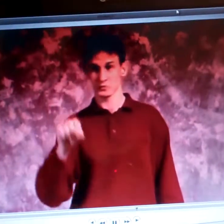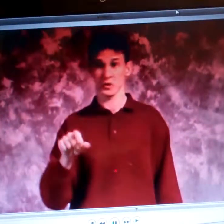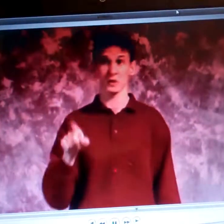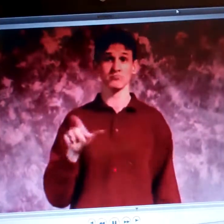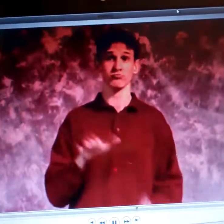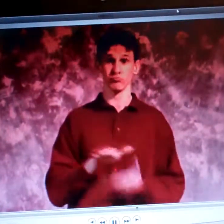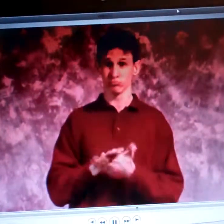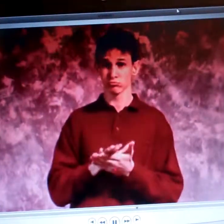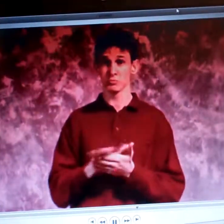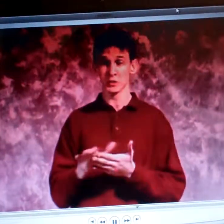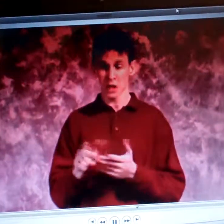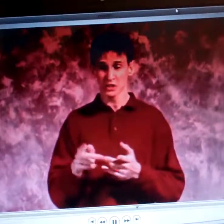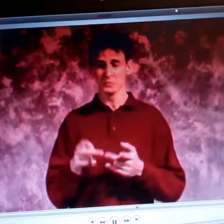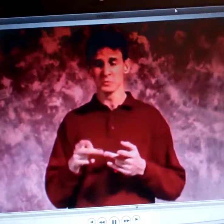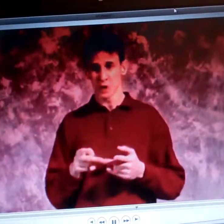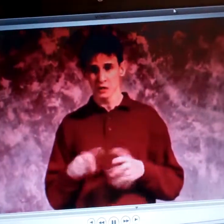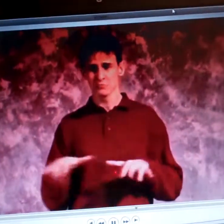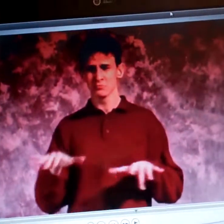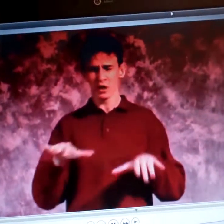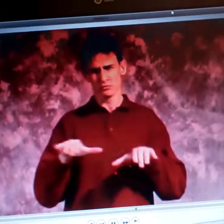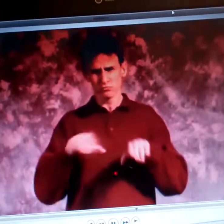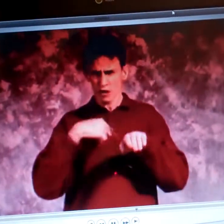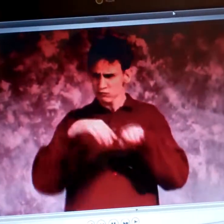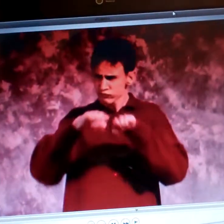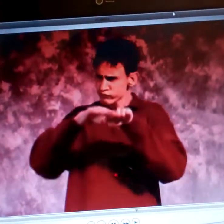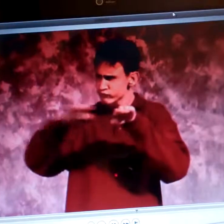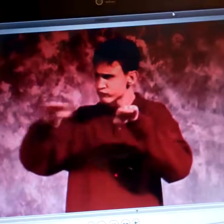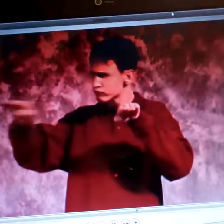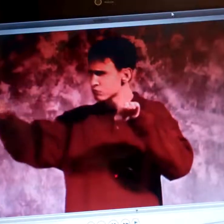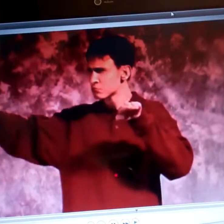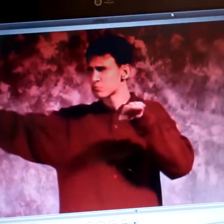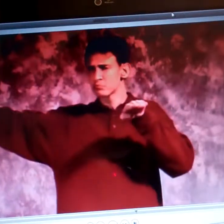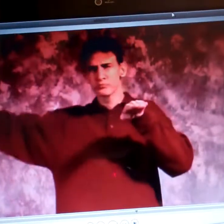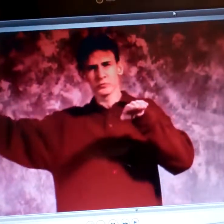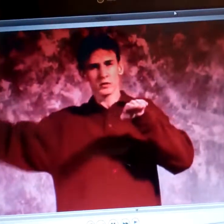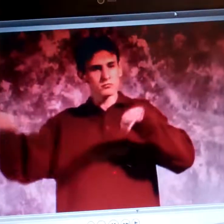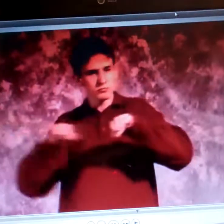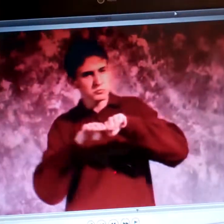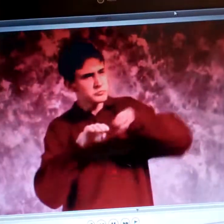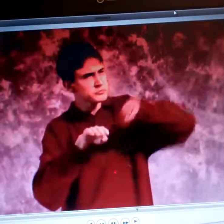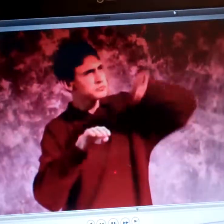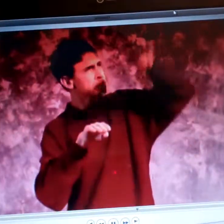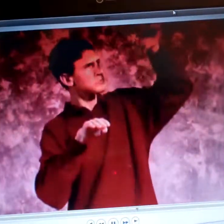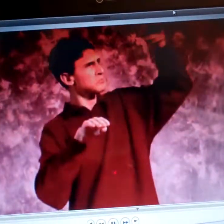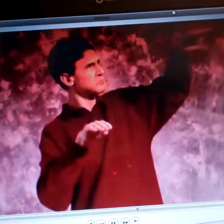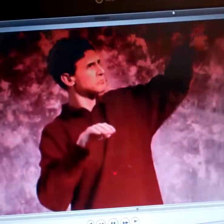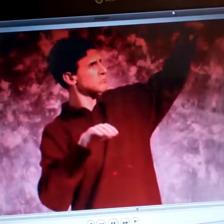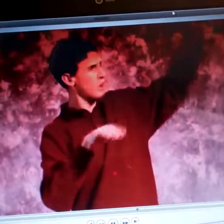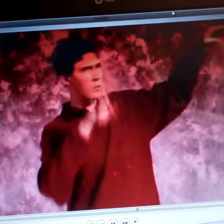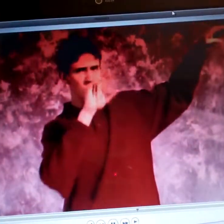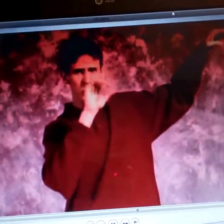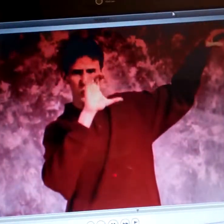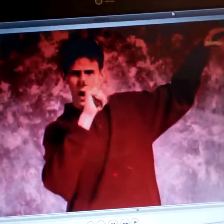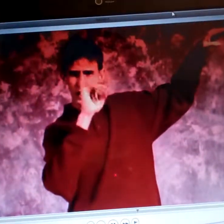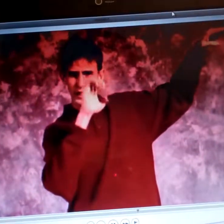And then we went to Colorado Springs. And that was a really nice place. Beautiful flat land on one side